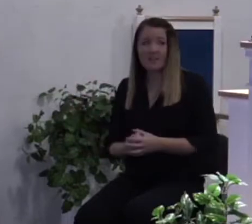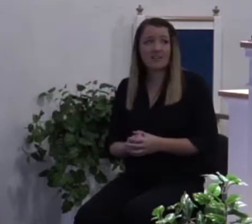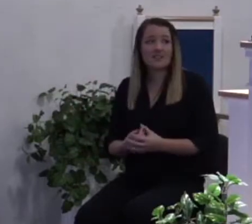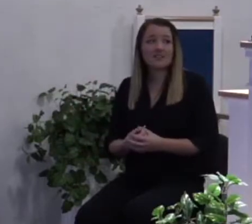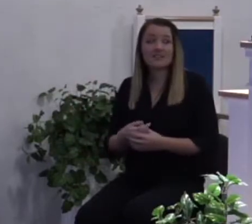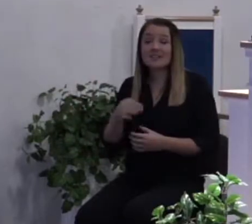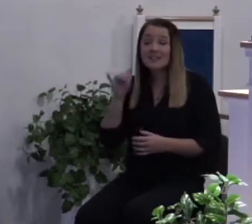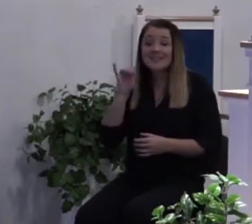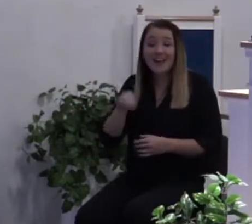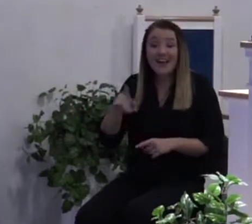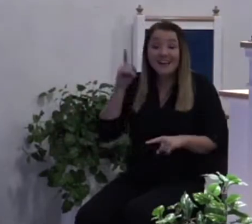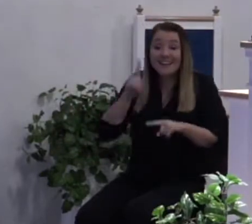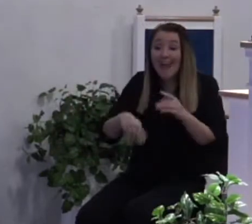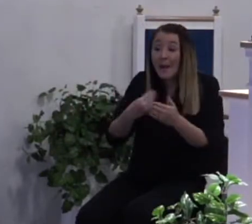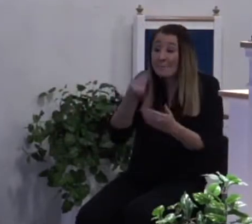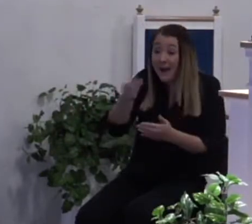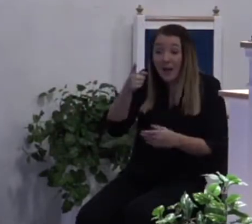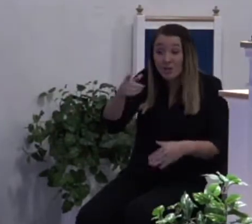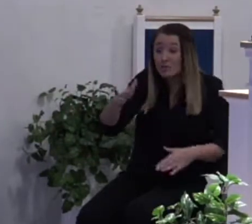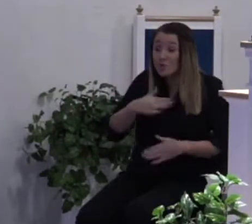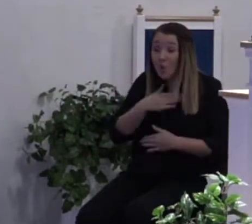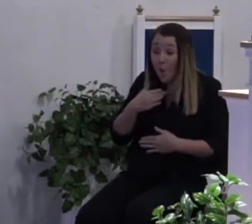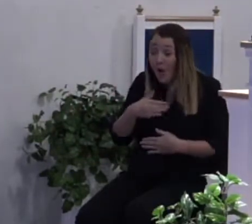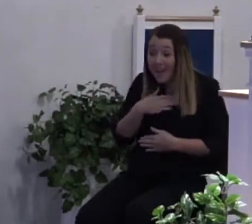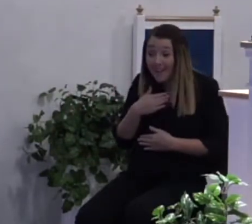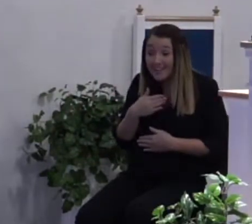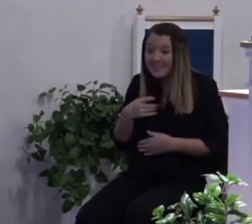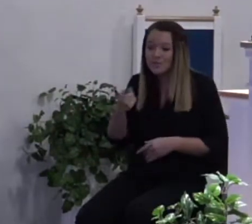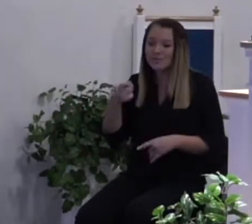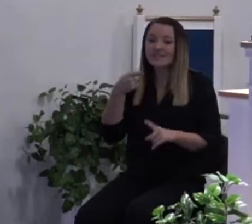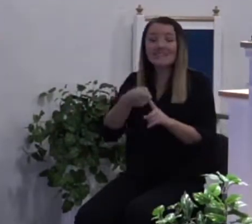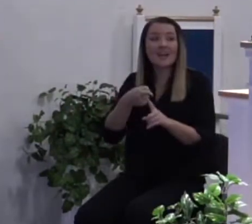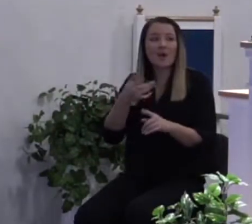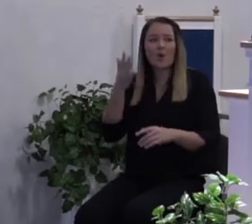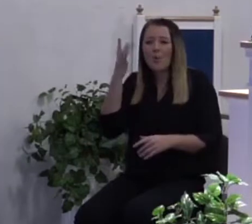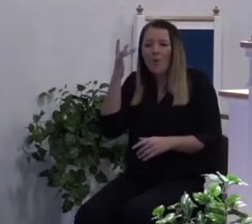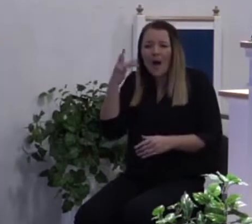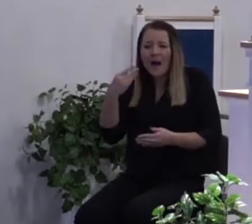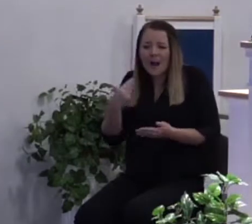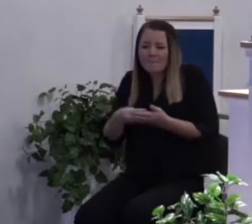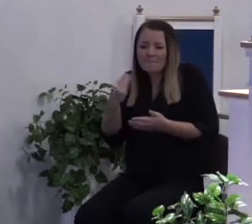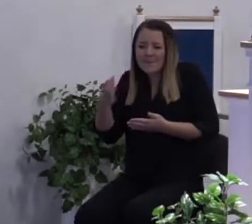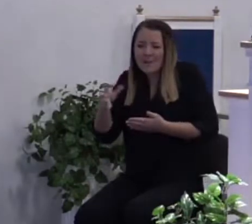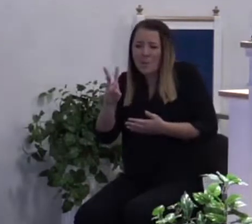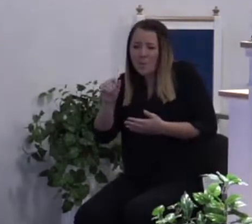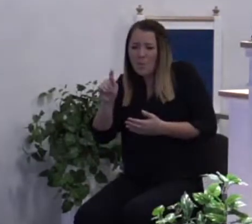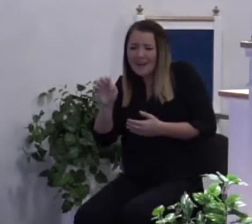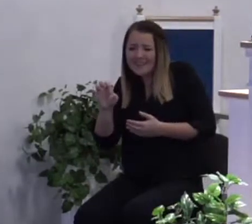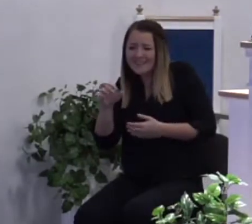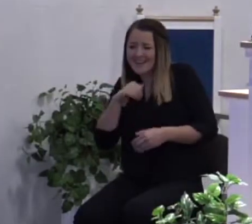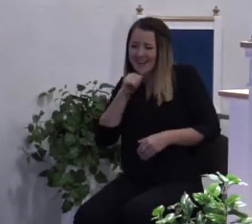That can't buy you joy. That's what he's getting. Why are you wasting your money on stuff that can't satisfy you?